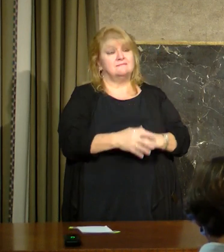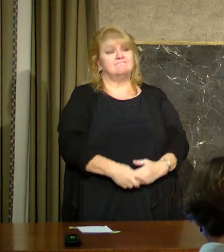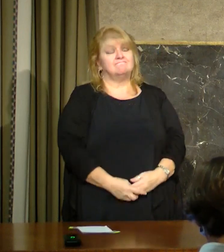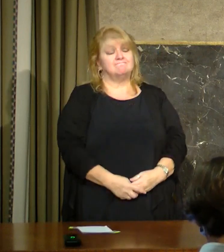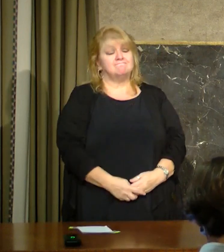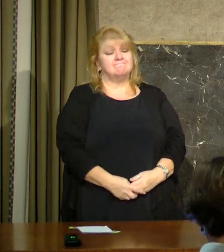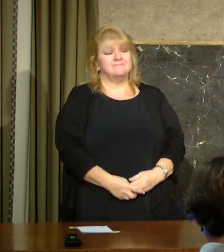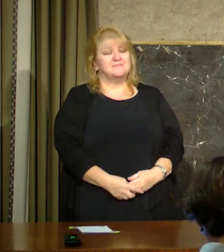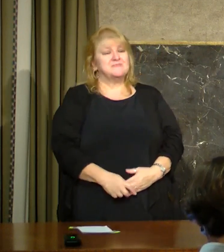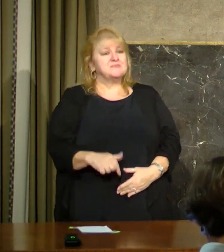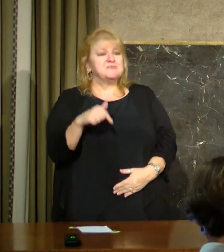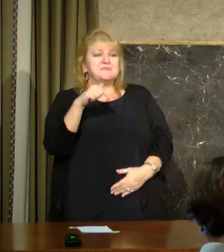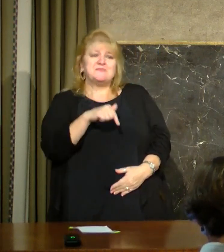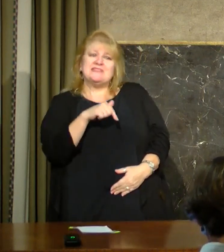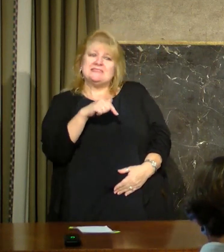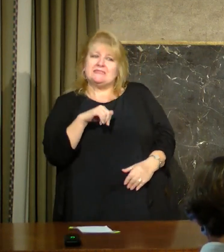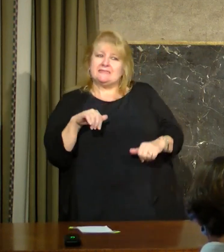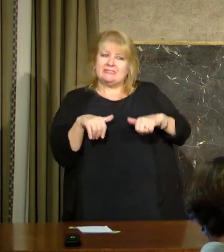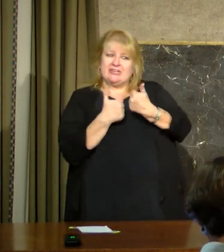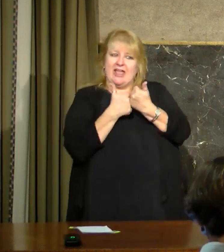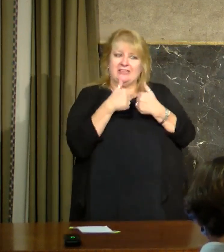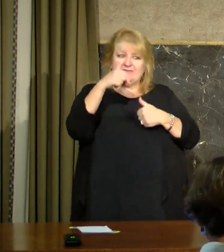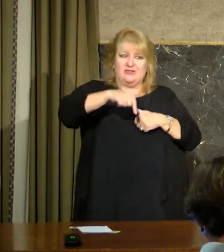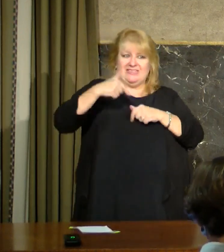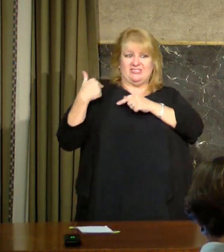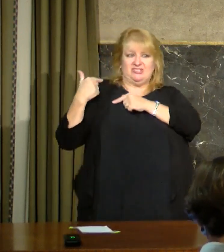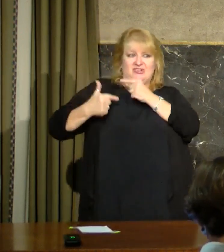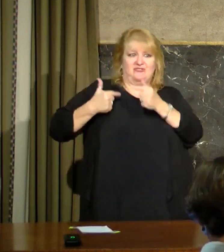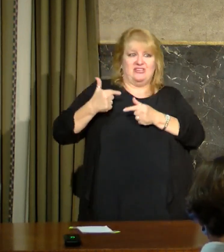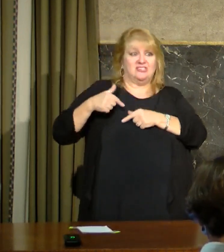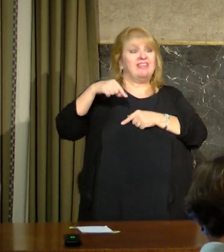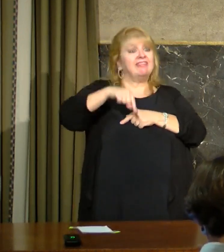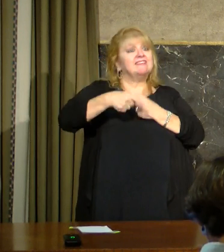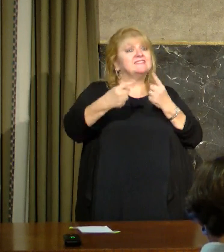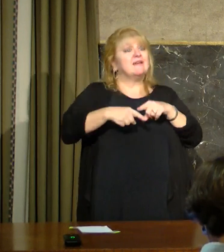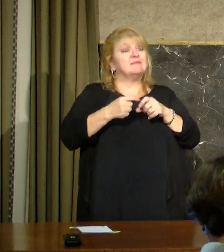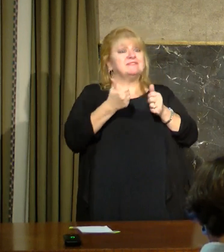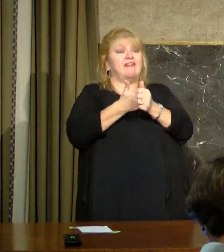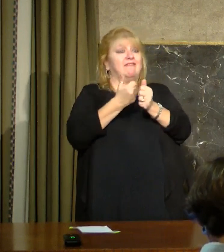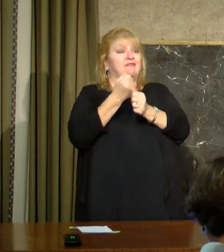This is the challenge for this generation. This happens every hundred years.